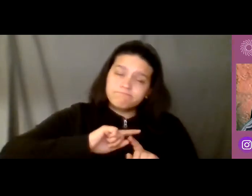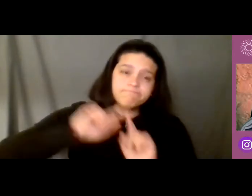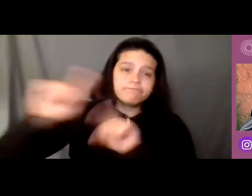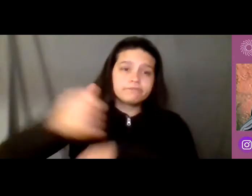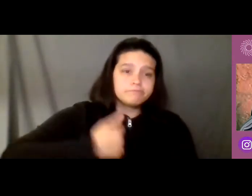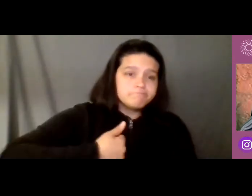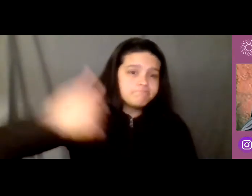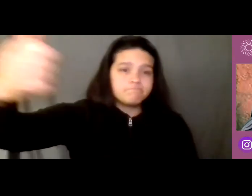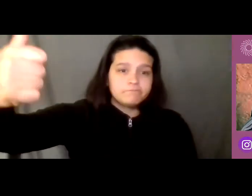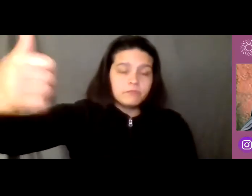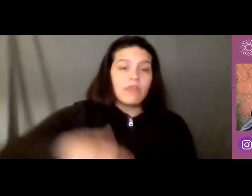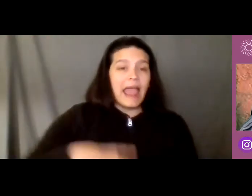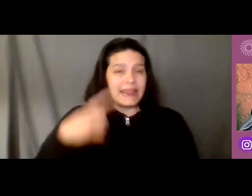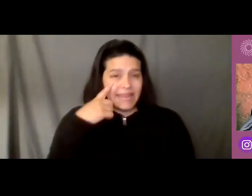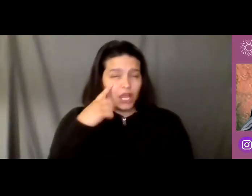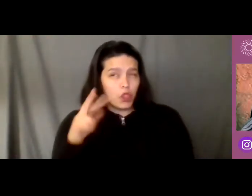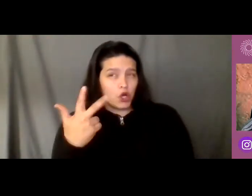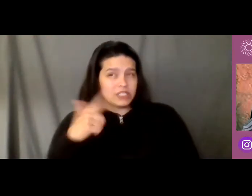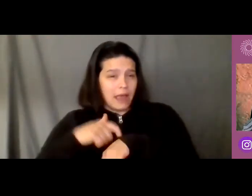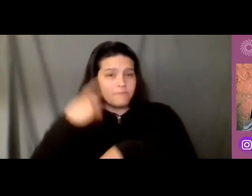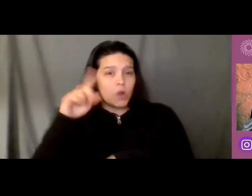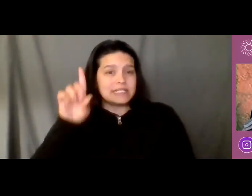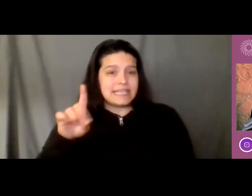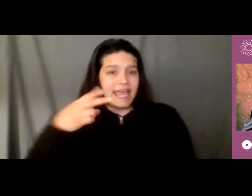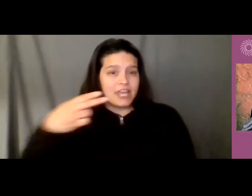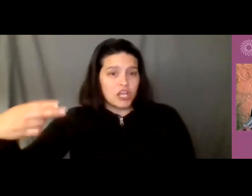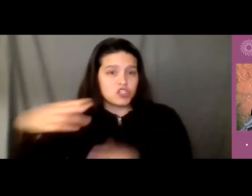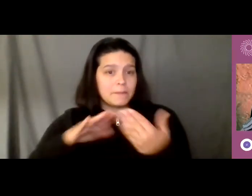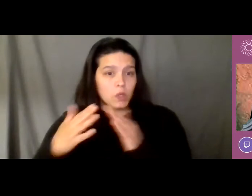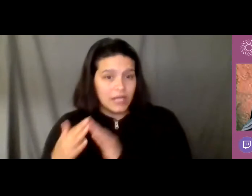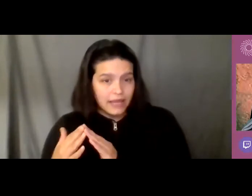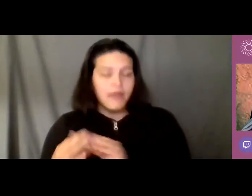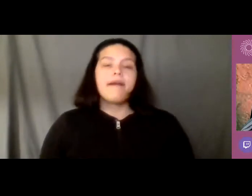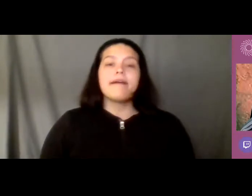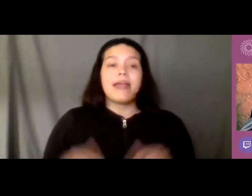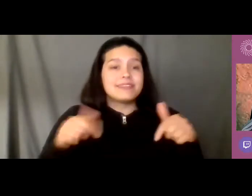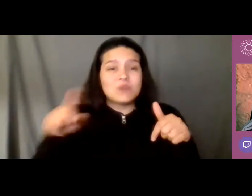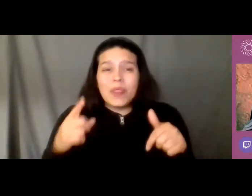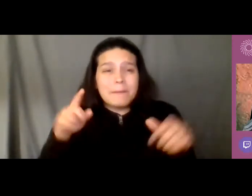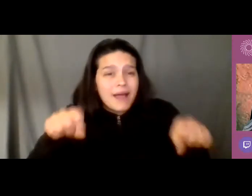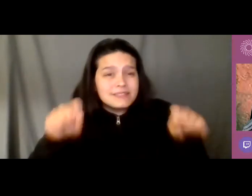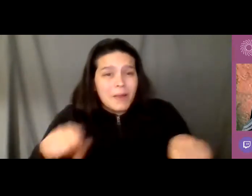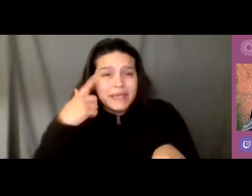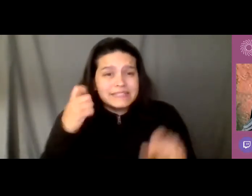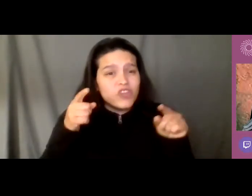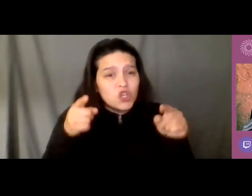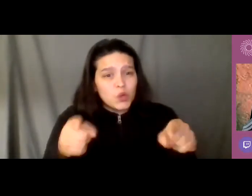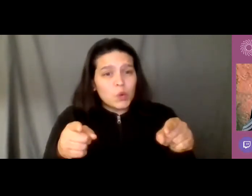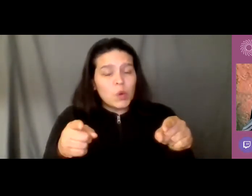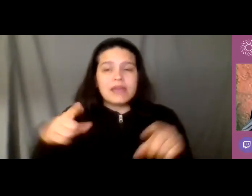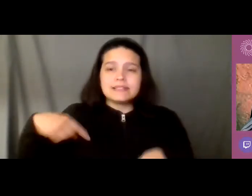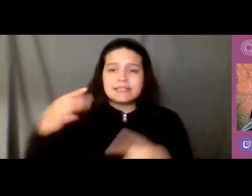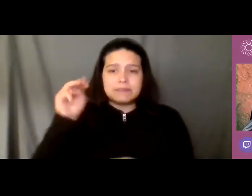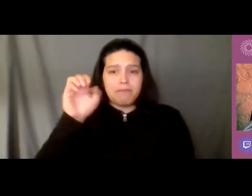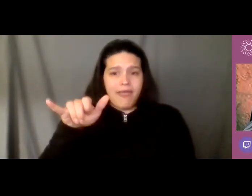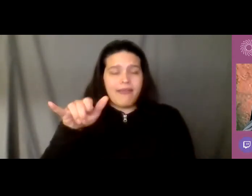third run to the deaf and hard of hearing community this is only ever possible because of you so since may last year we've been